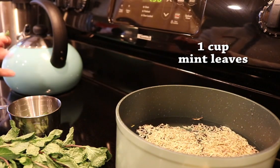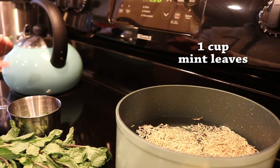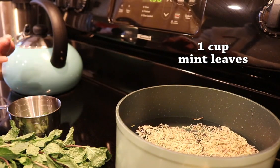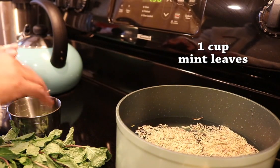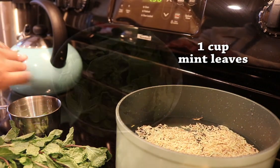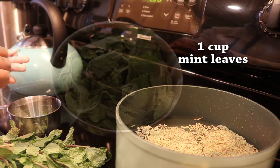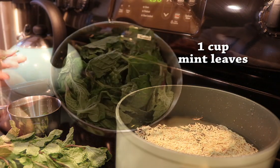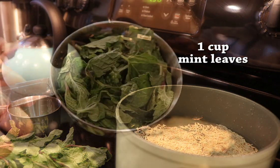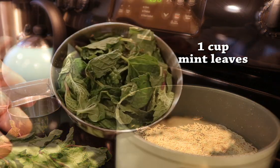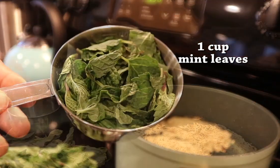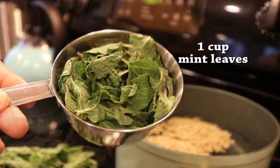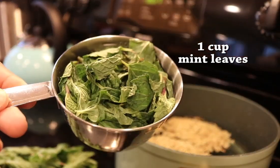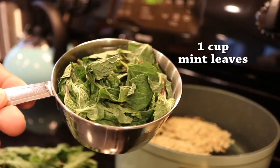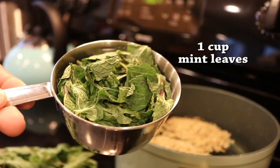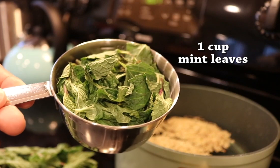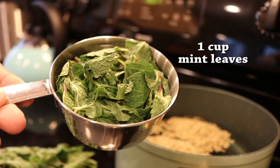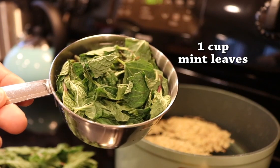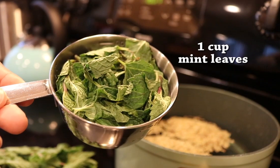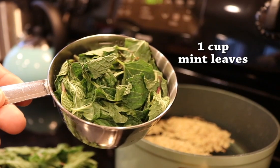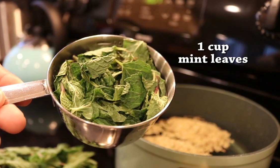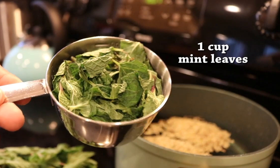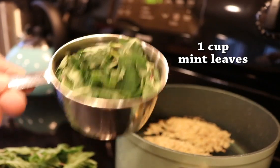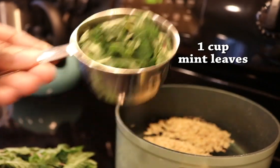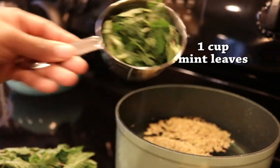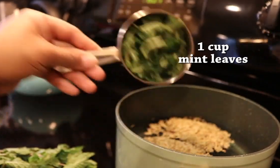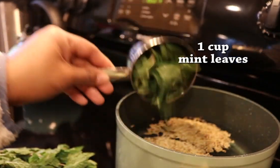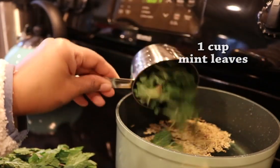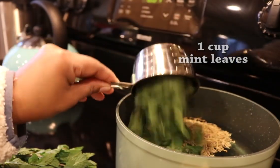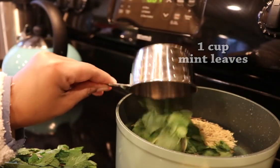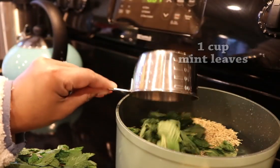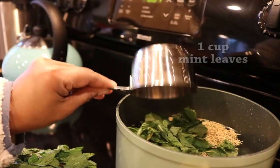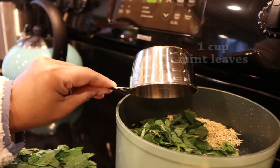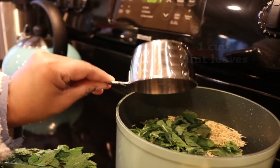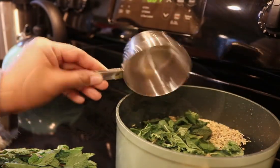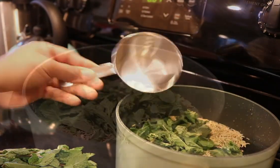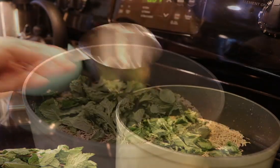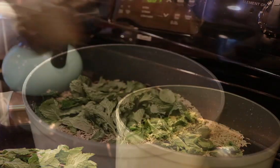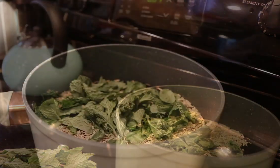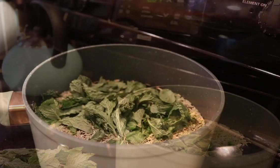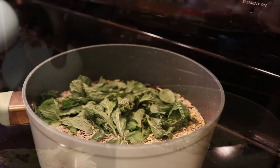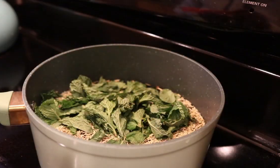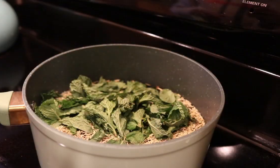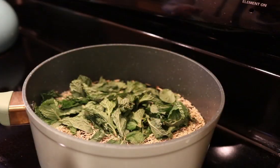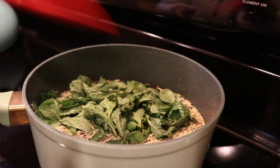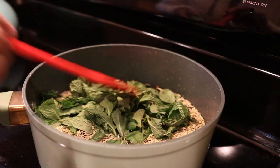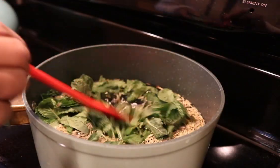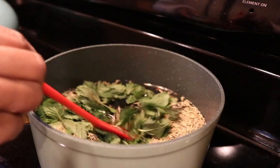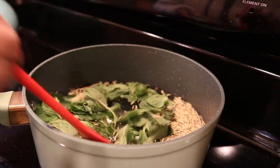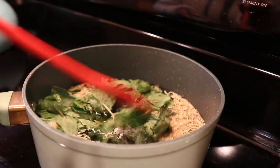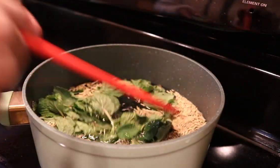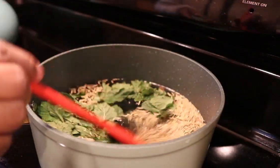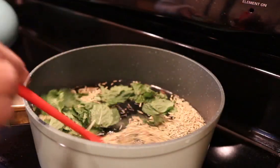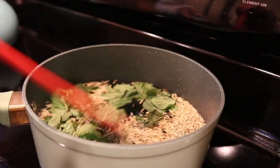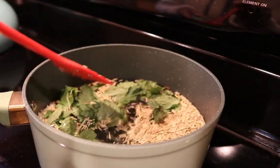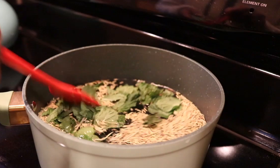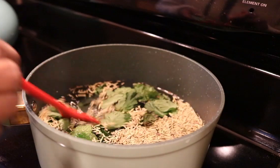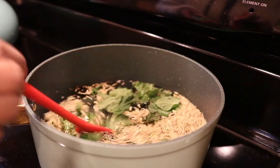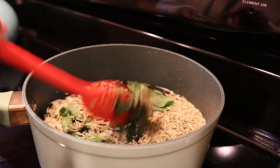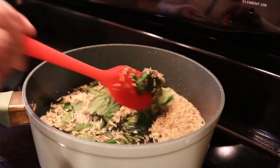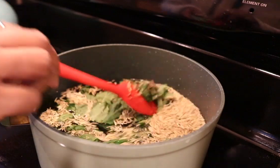So, this is one cup of those mint leaves. So, go ahead and give that a stir and then cover